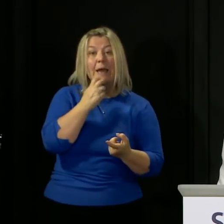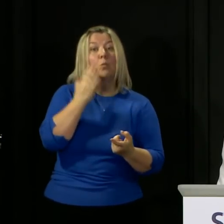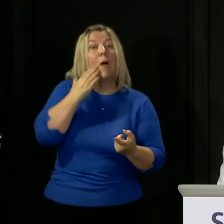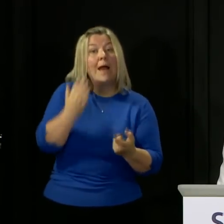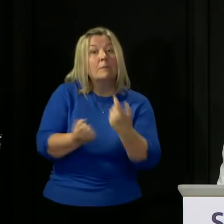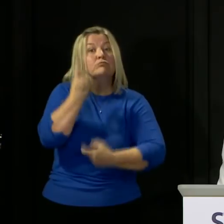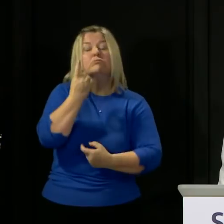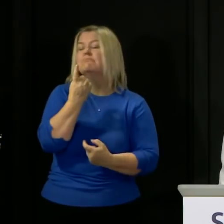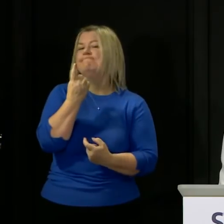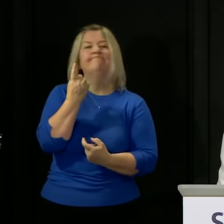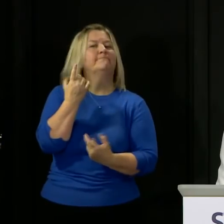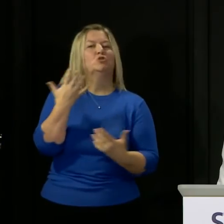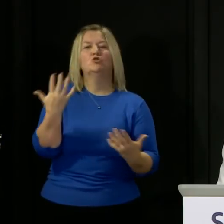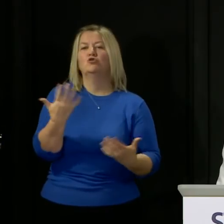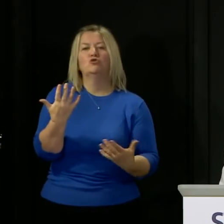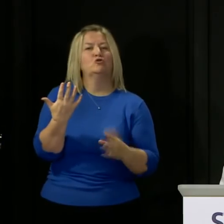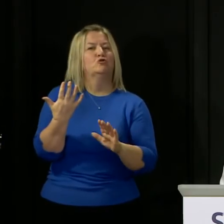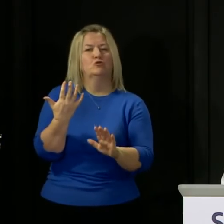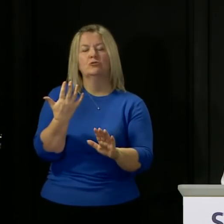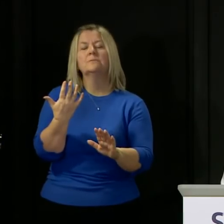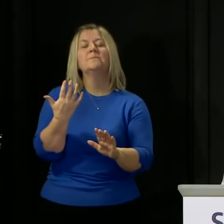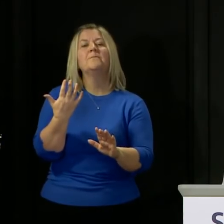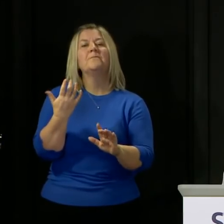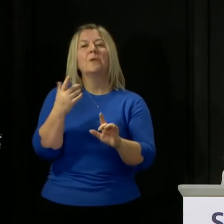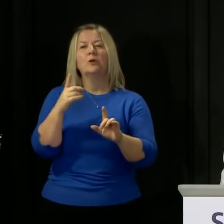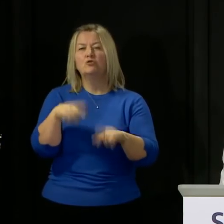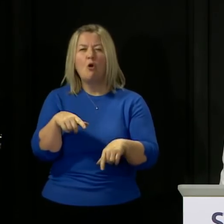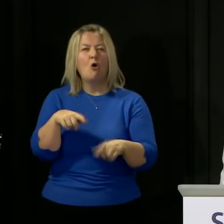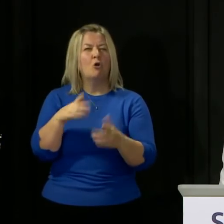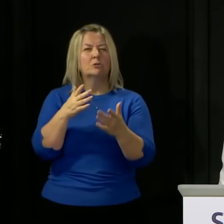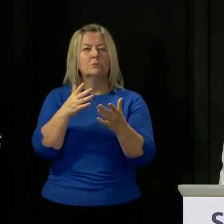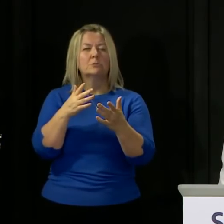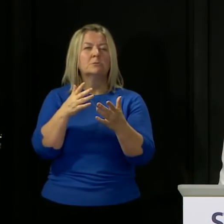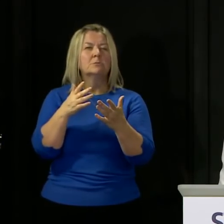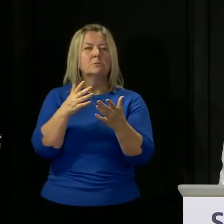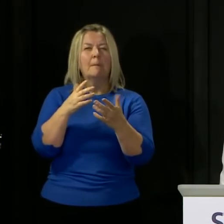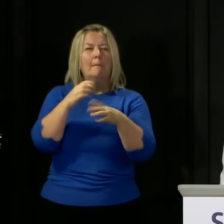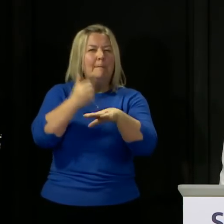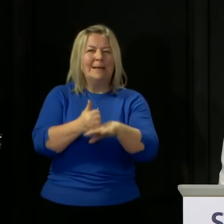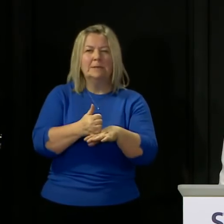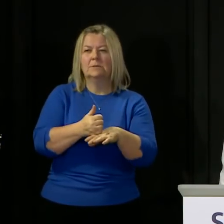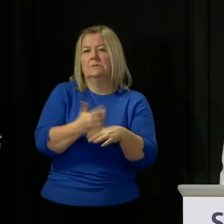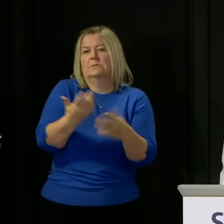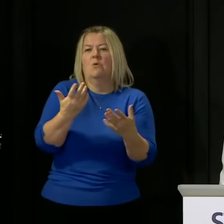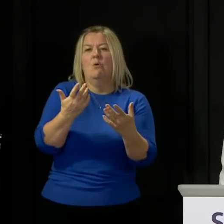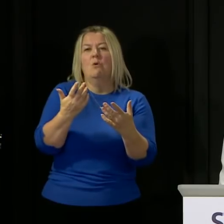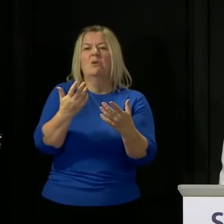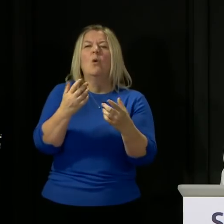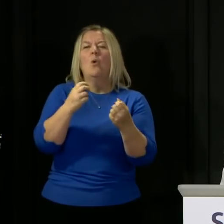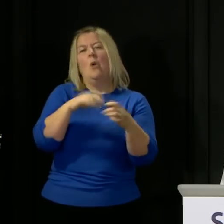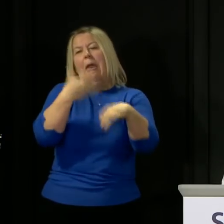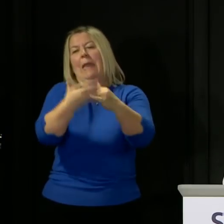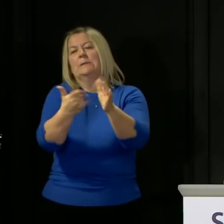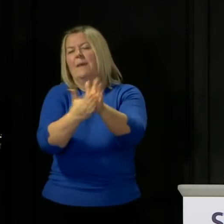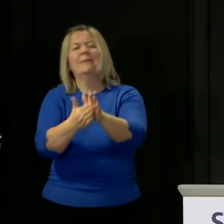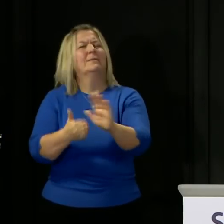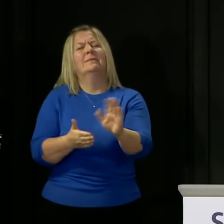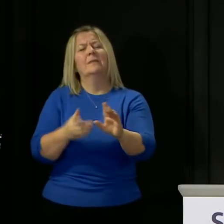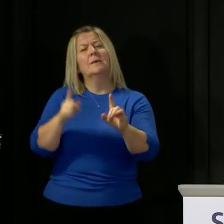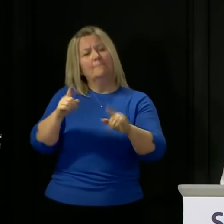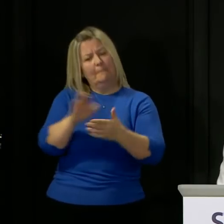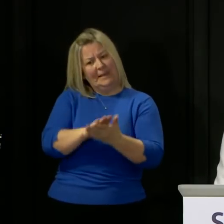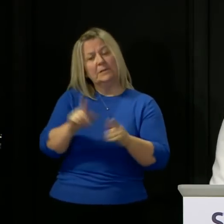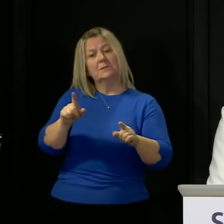has to be driven not by arbitrary dates and a calendar but by the evidence and the data of how the virus is